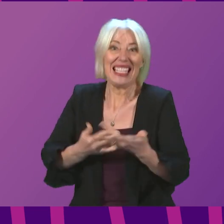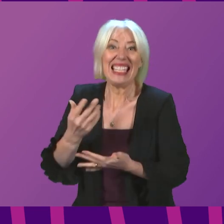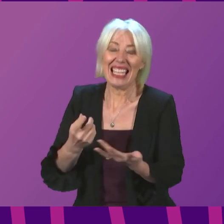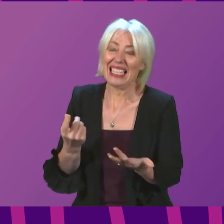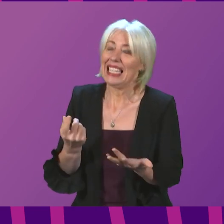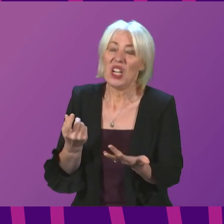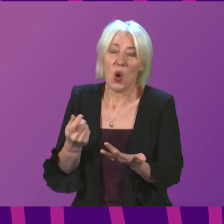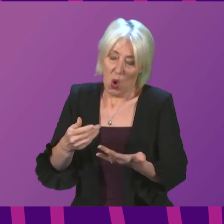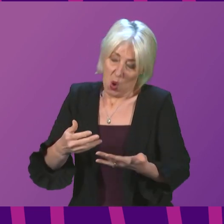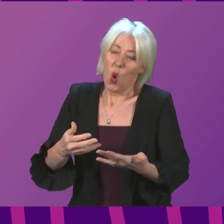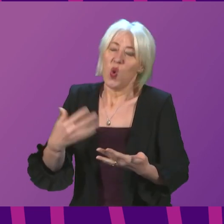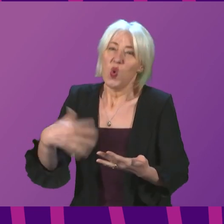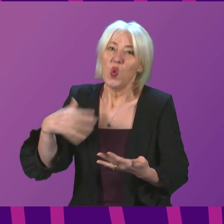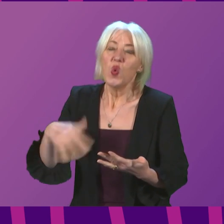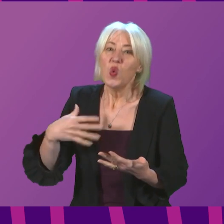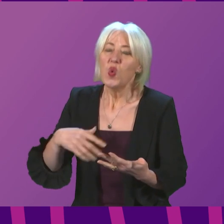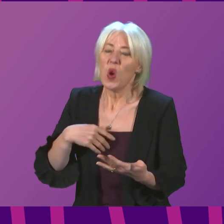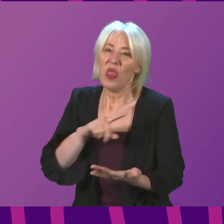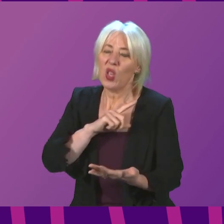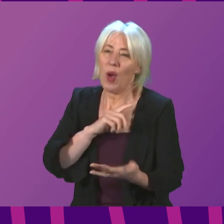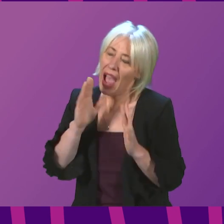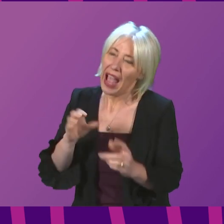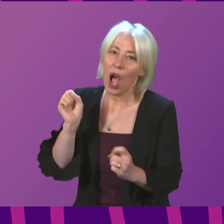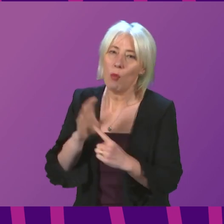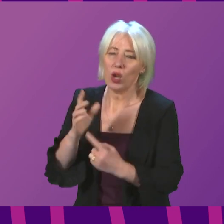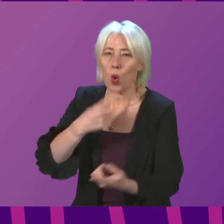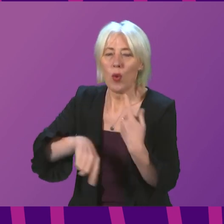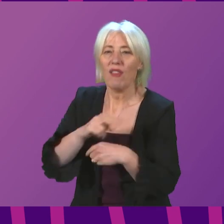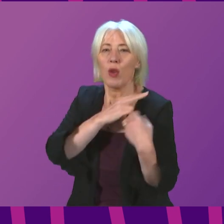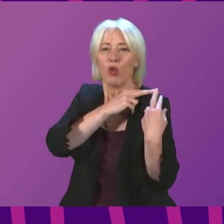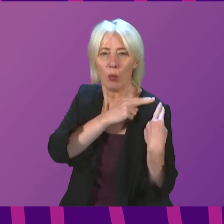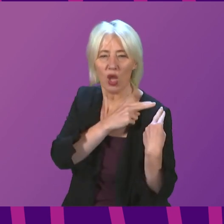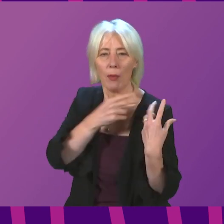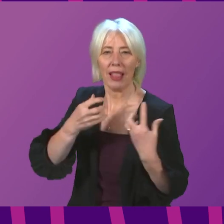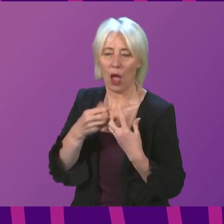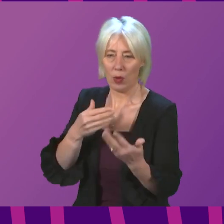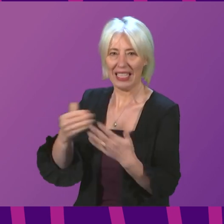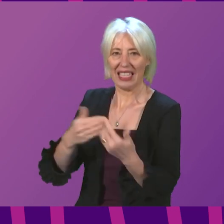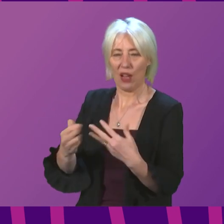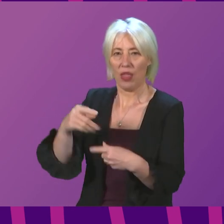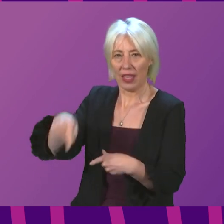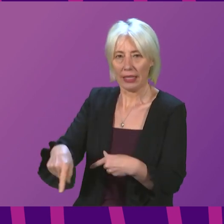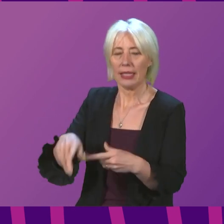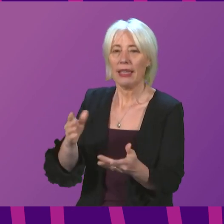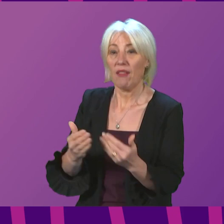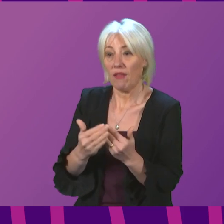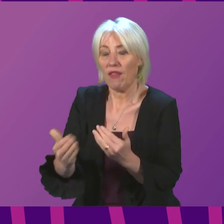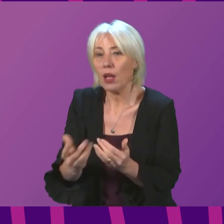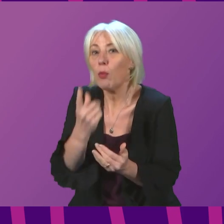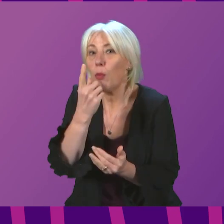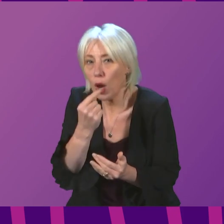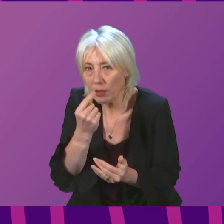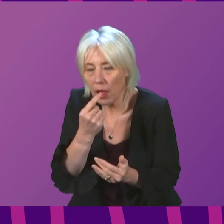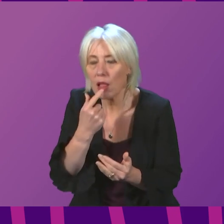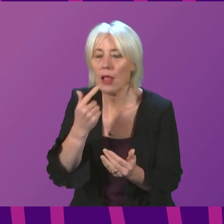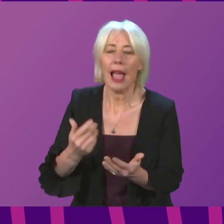would fail to see why it is important that we take a very responsible approach to this and make sure that, as far as it is possible to do